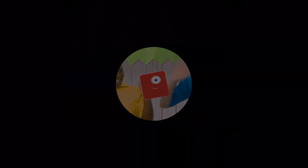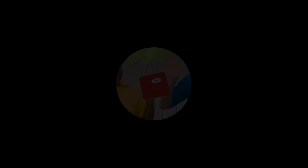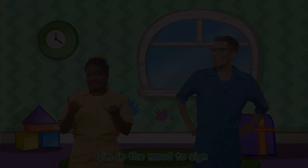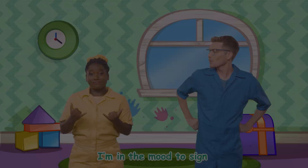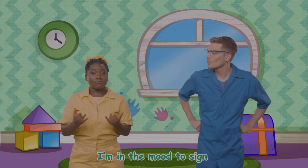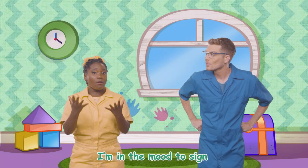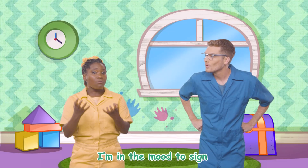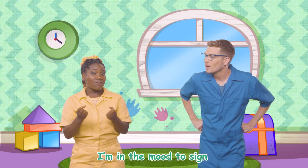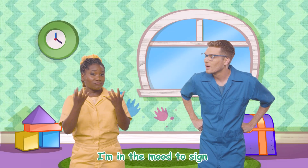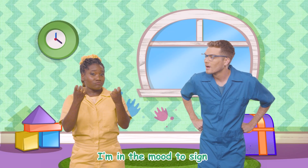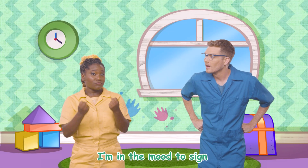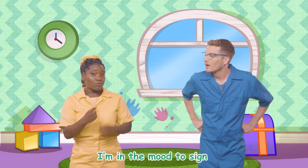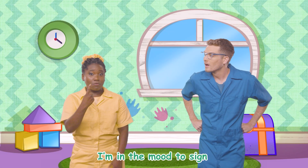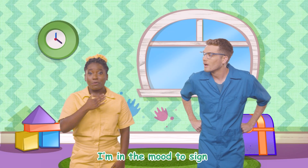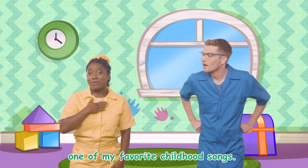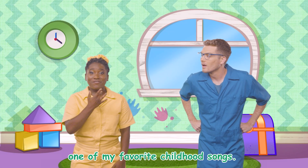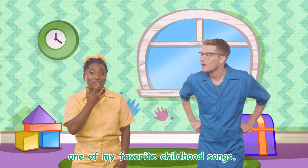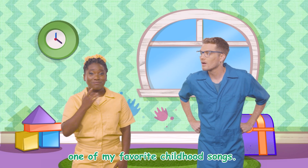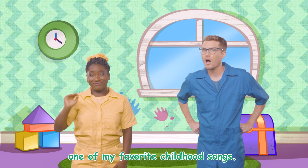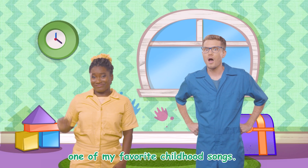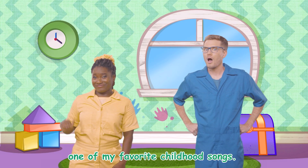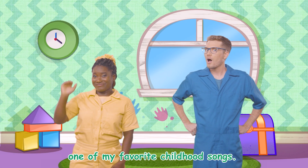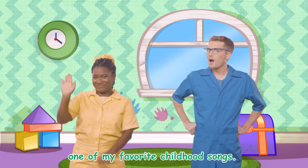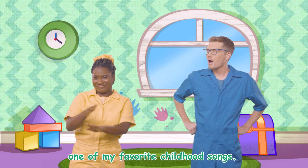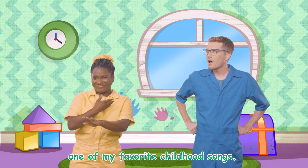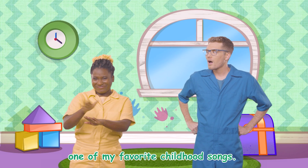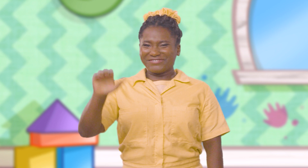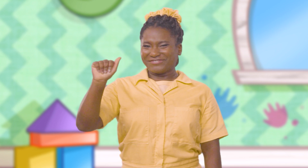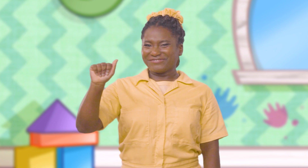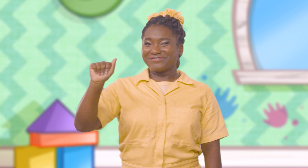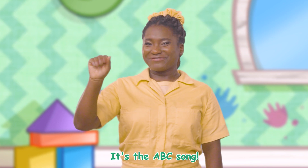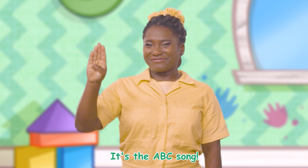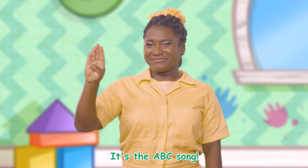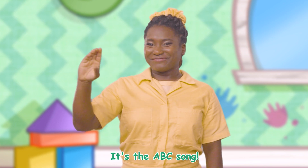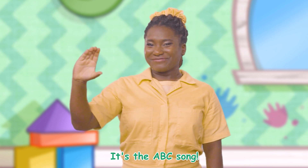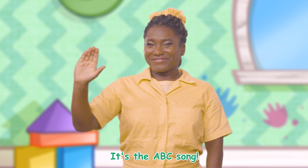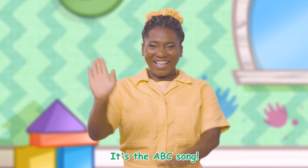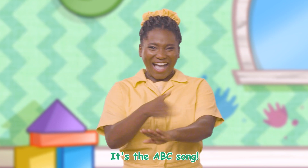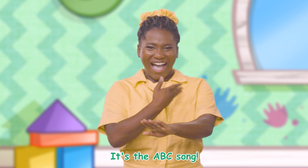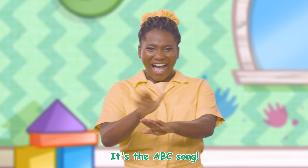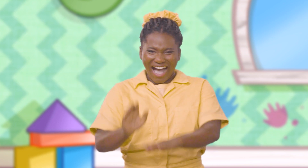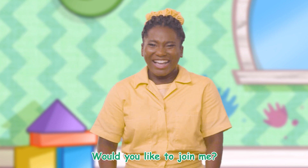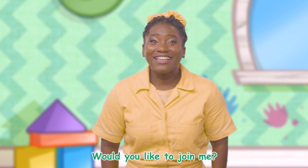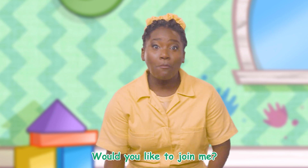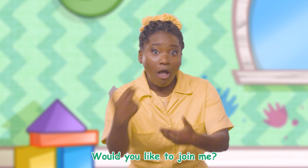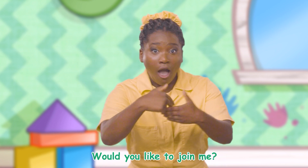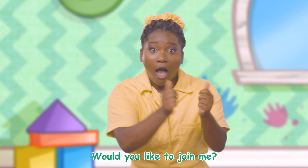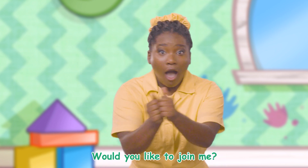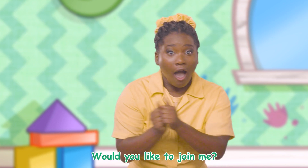I'm in the mood to sing one of my favorite childhood songs It's the ABC song Would you like to